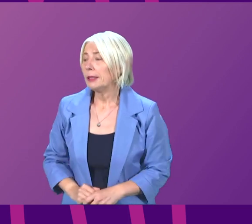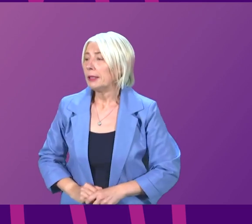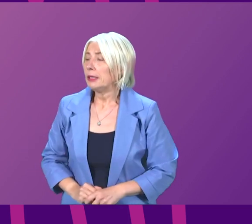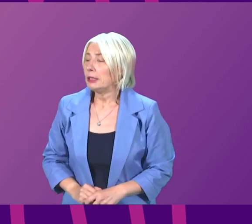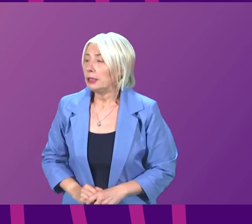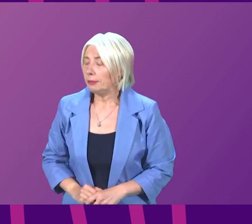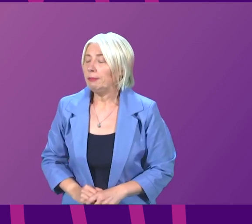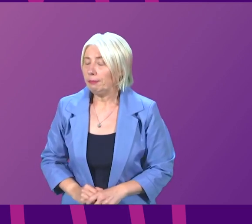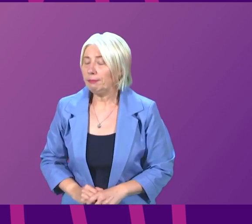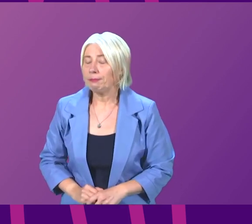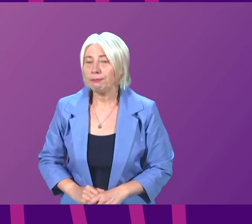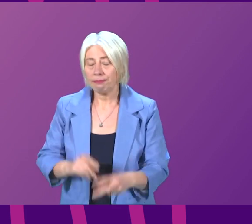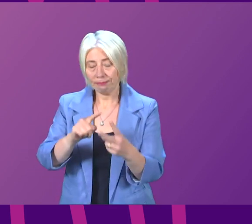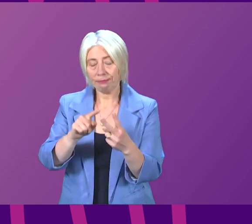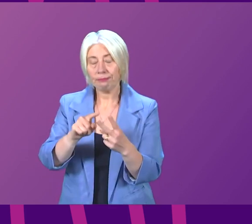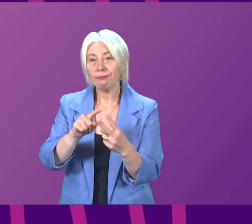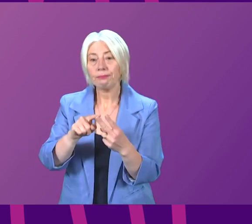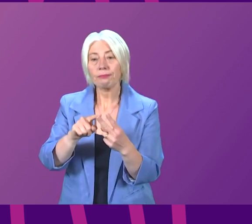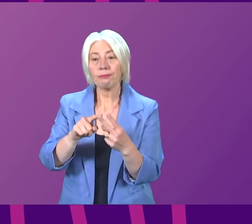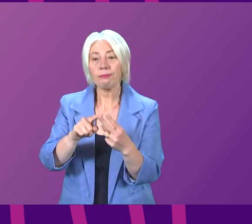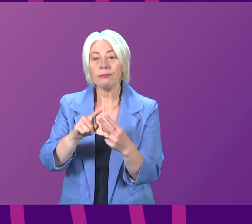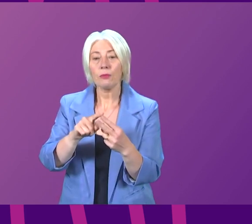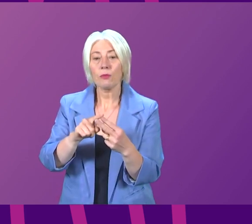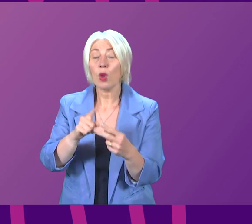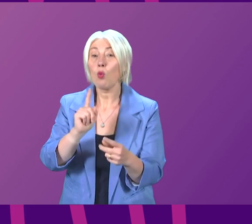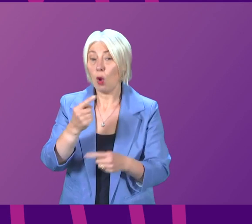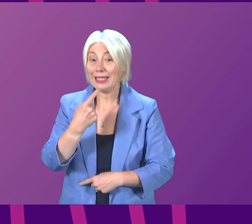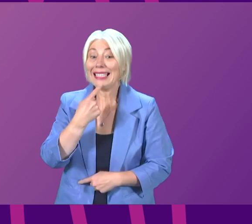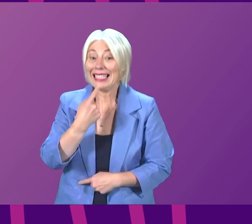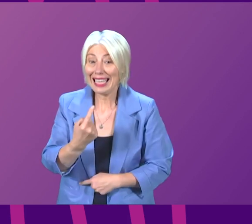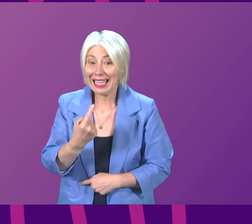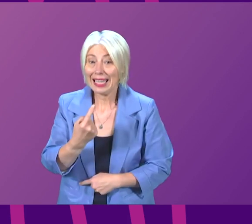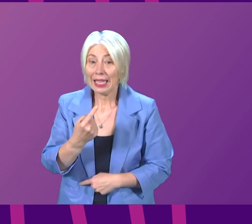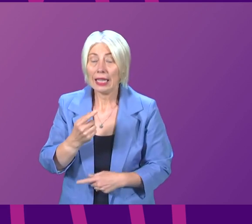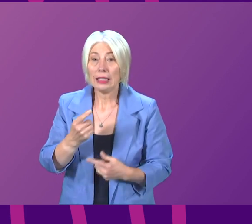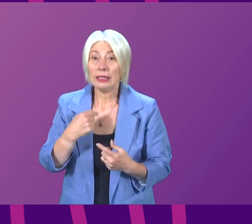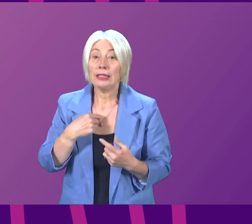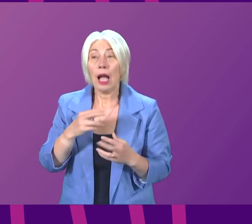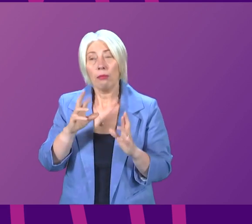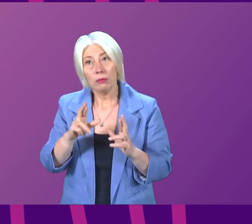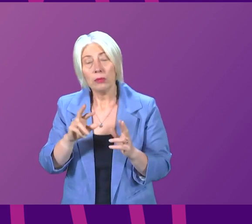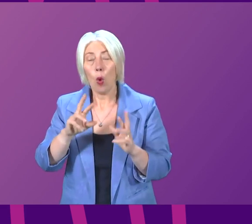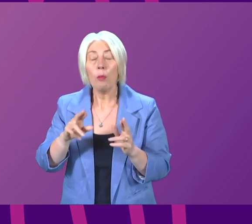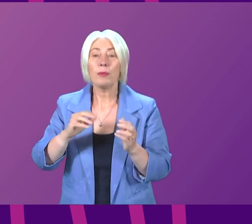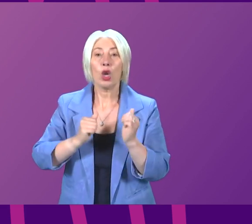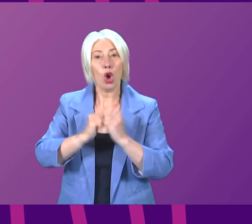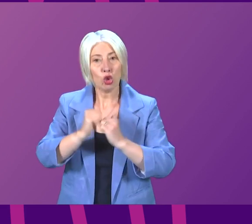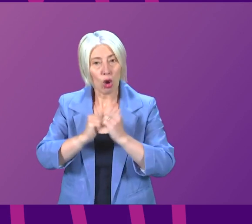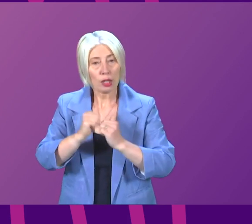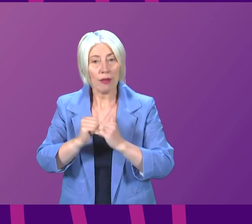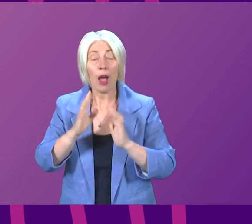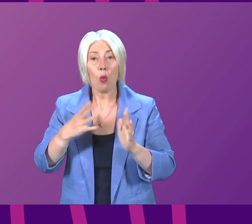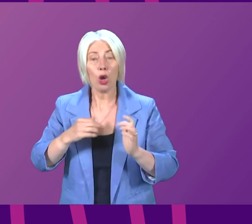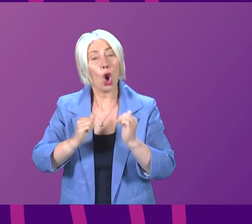two aspects of that issue. And what I'm about to say, I intend to be constructive. And I would invite Labour to engage